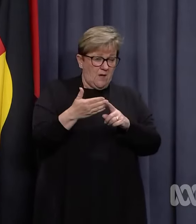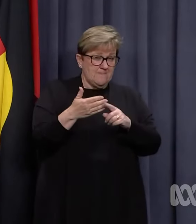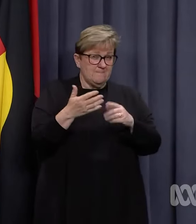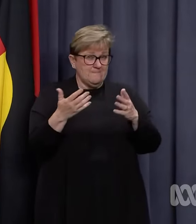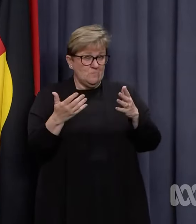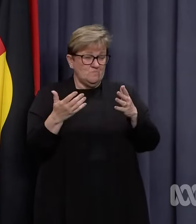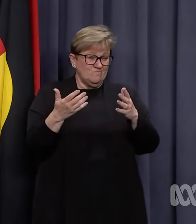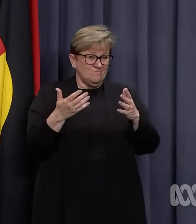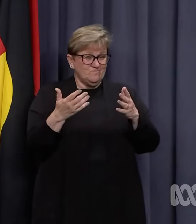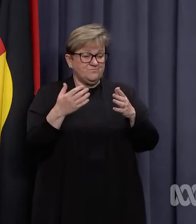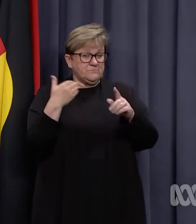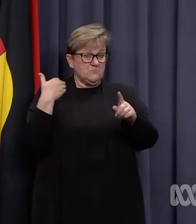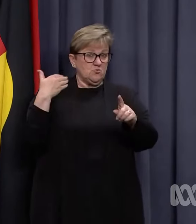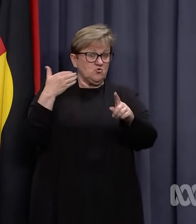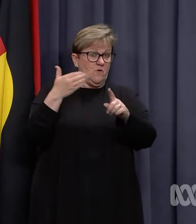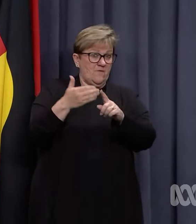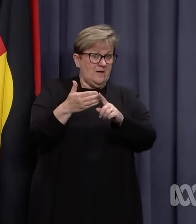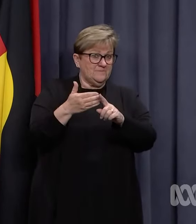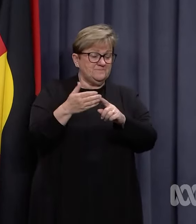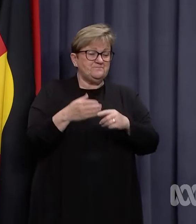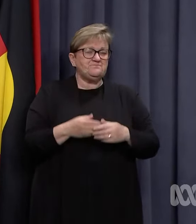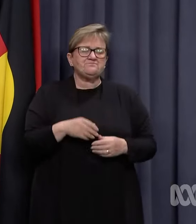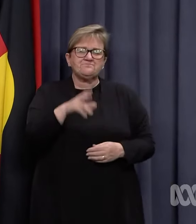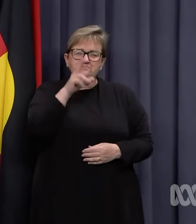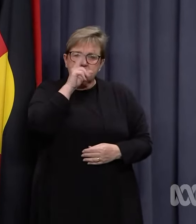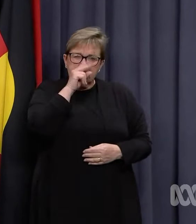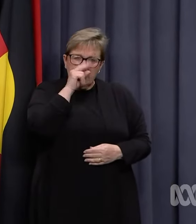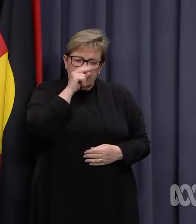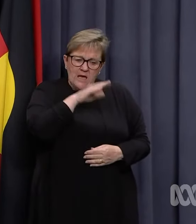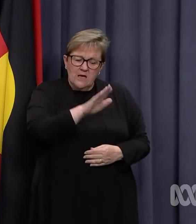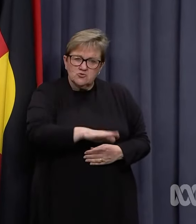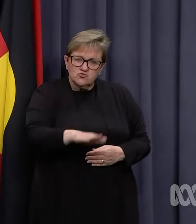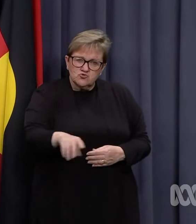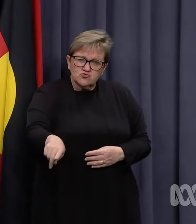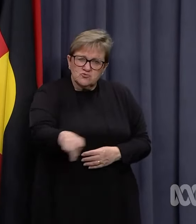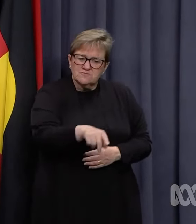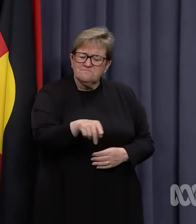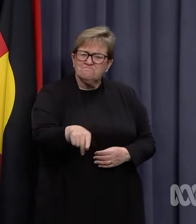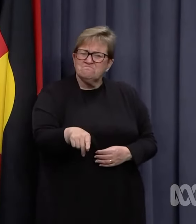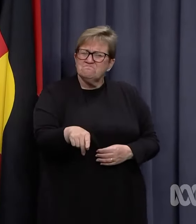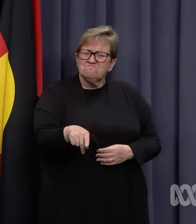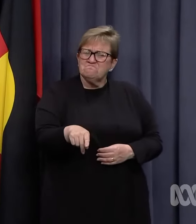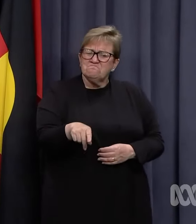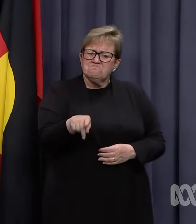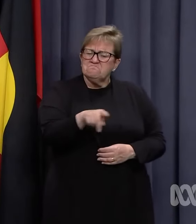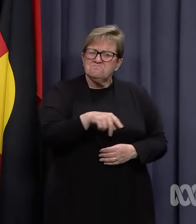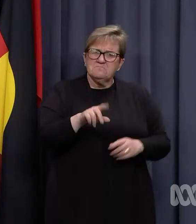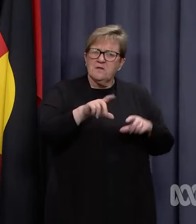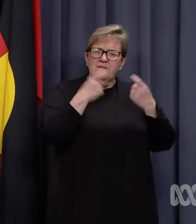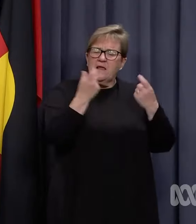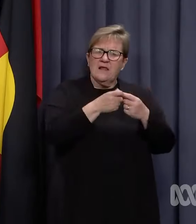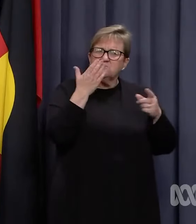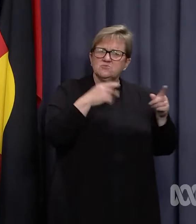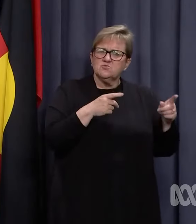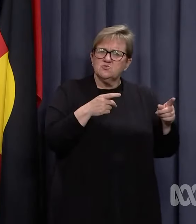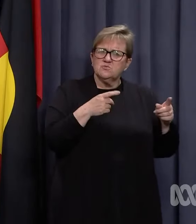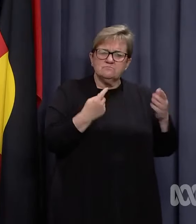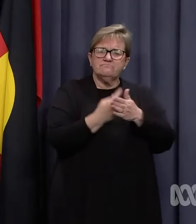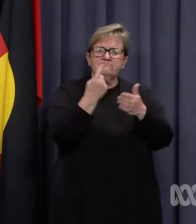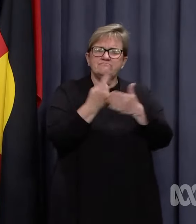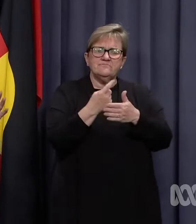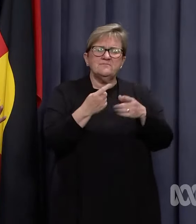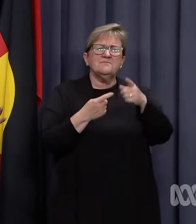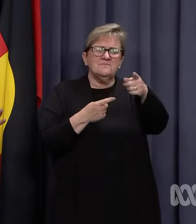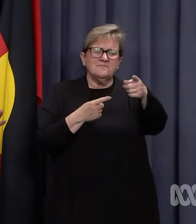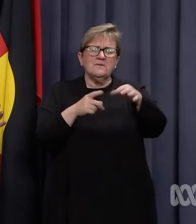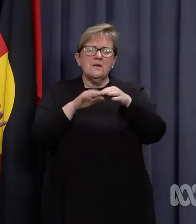and this is just so far, is that the youngest of children are not, it's not those classes in the schools that are popping up.